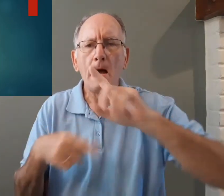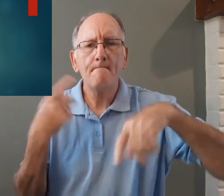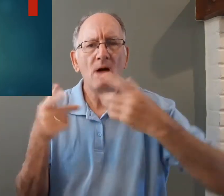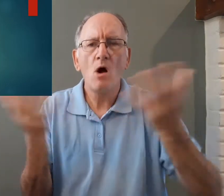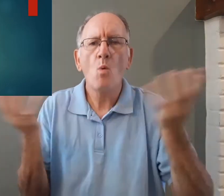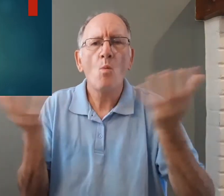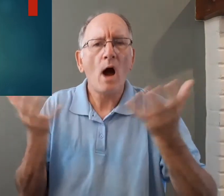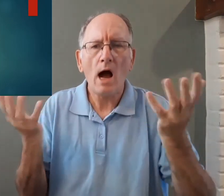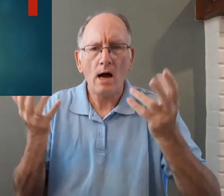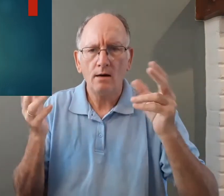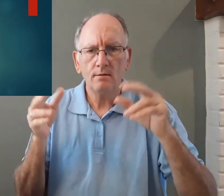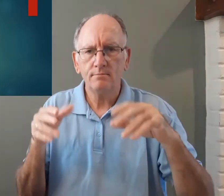what is